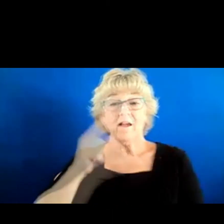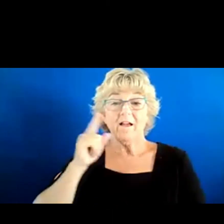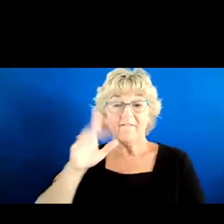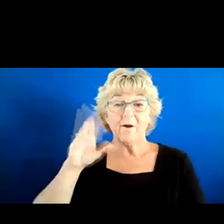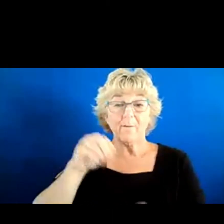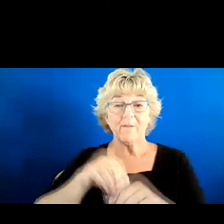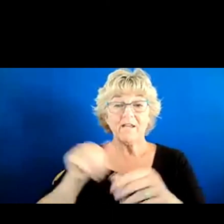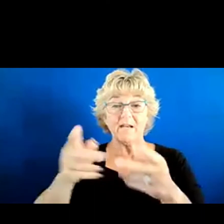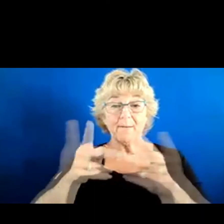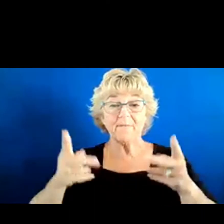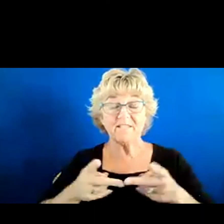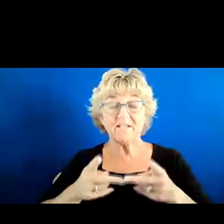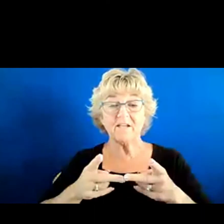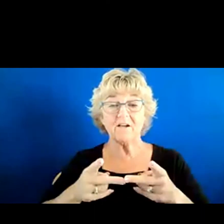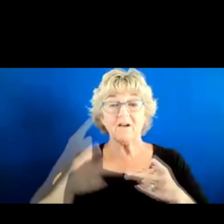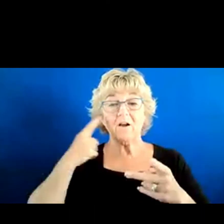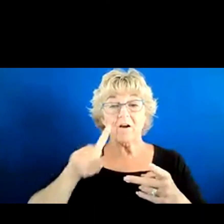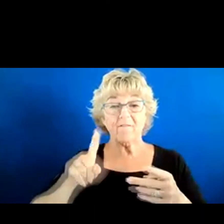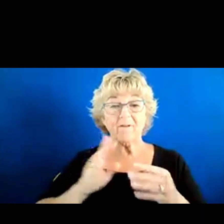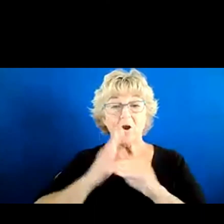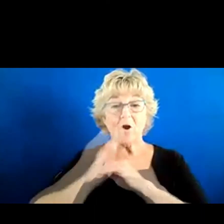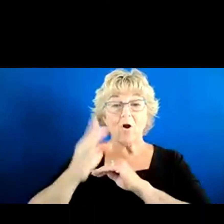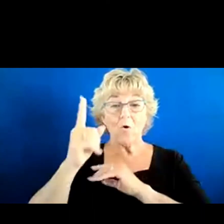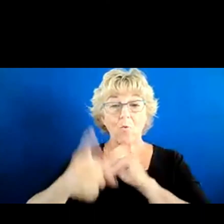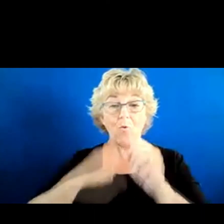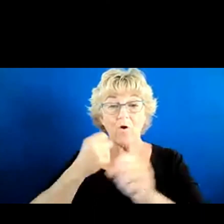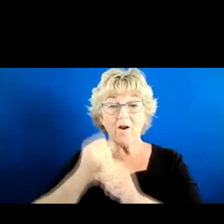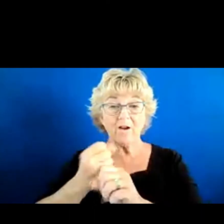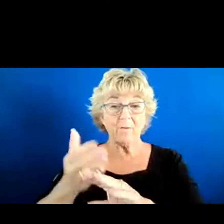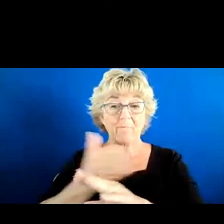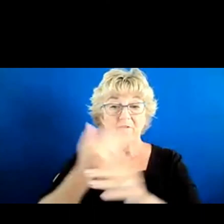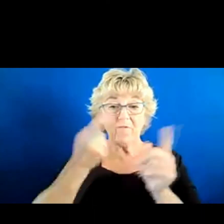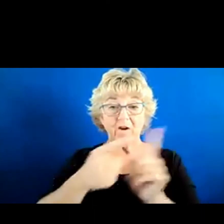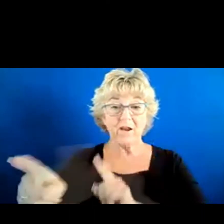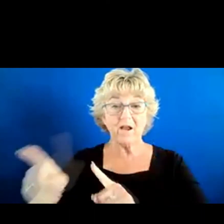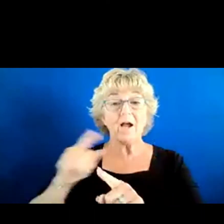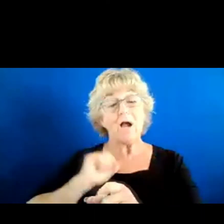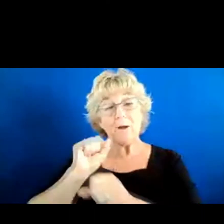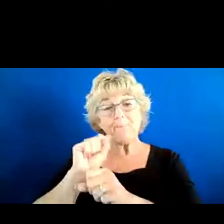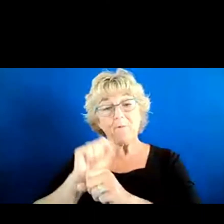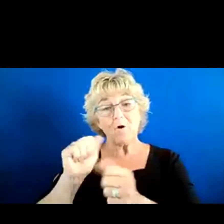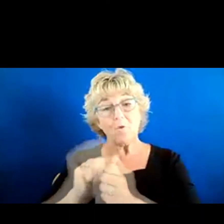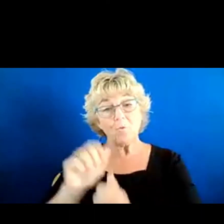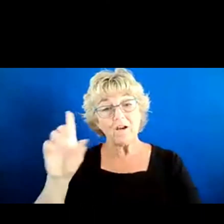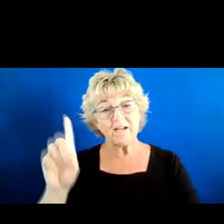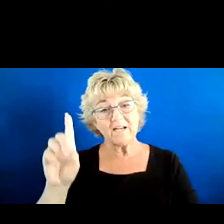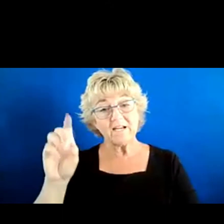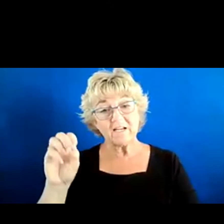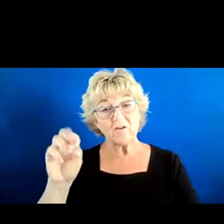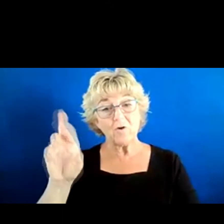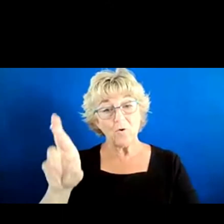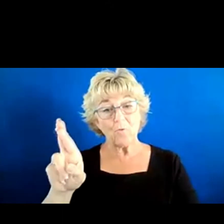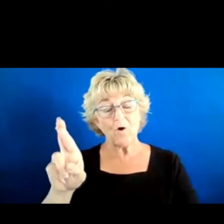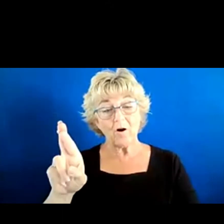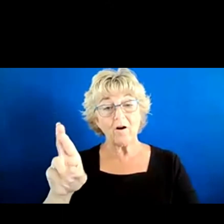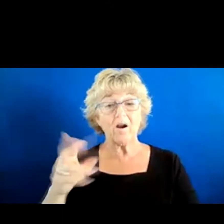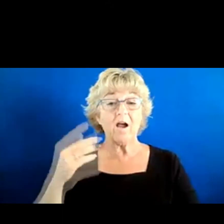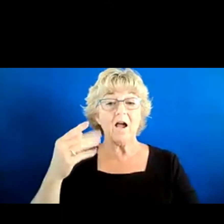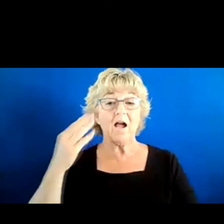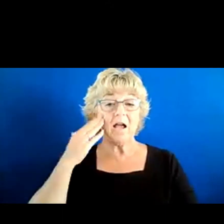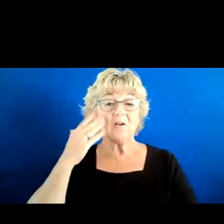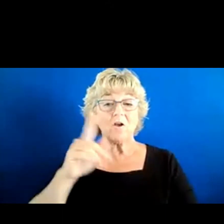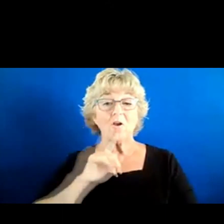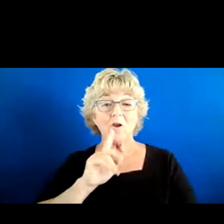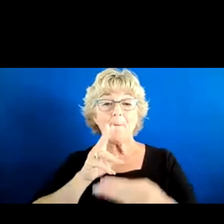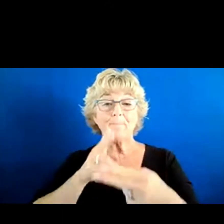position for a little over a year before that had happened. I had been working with DOR to try and get positions. I noticed you mentioned this